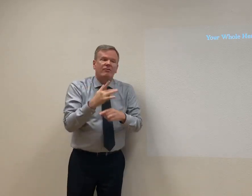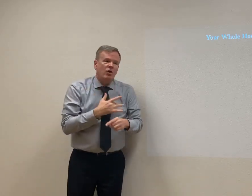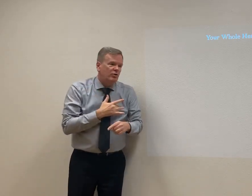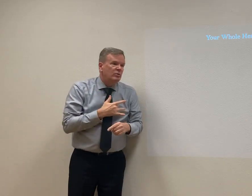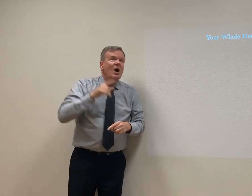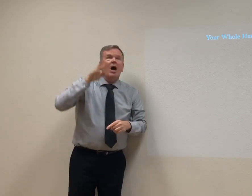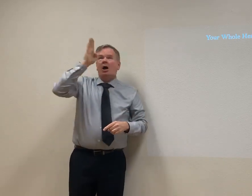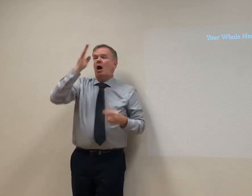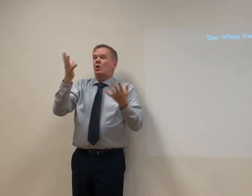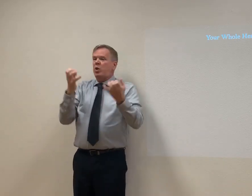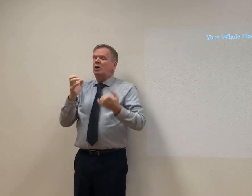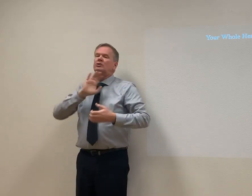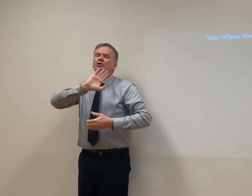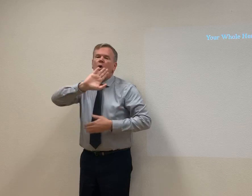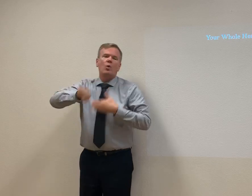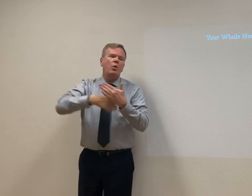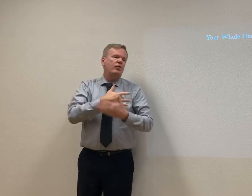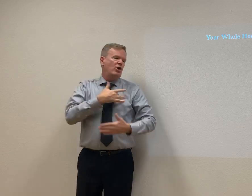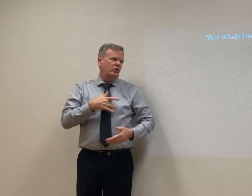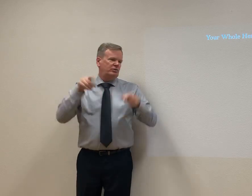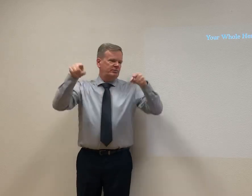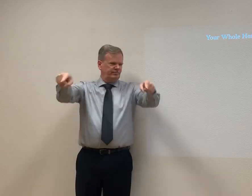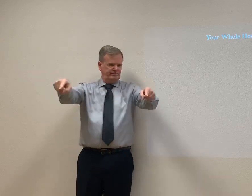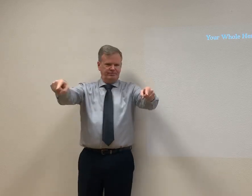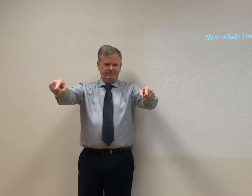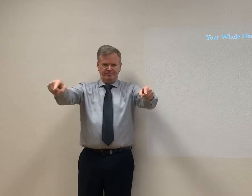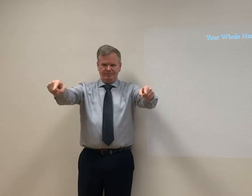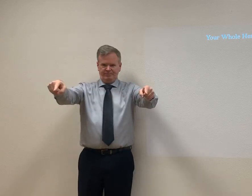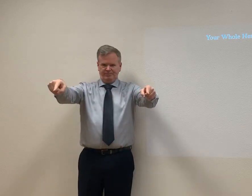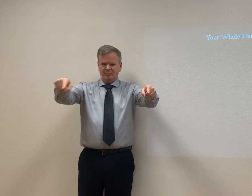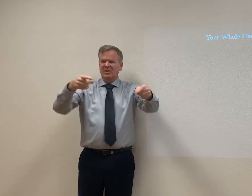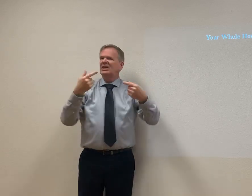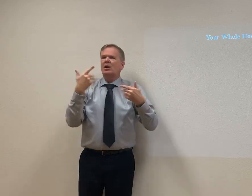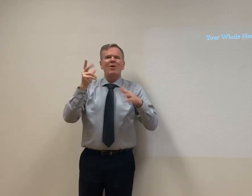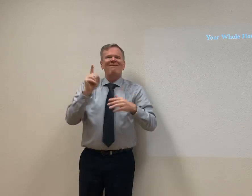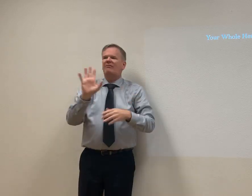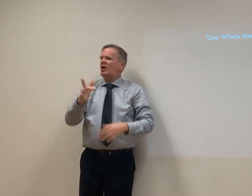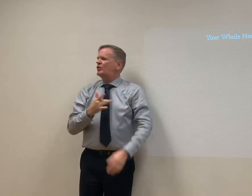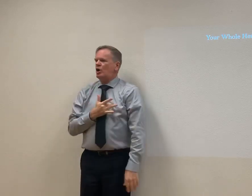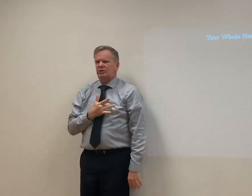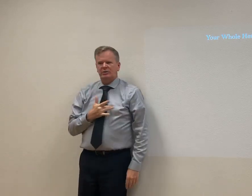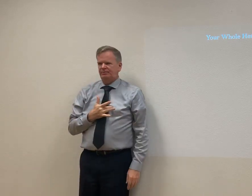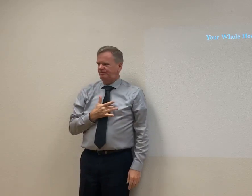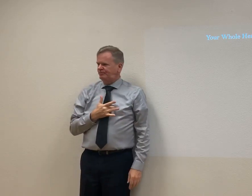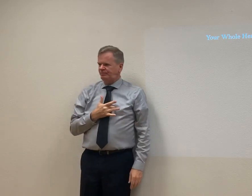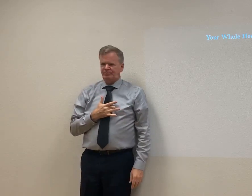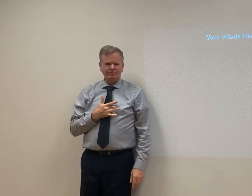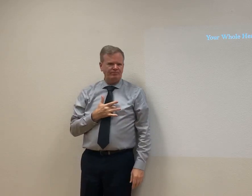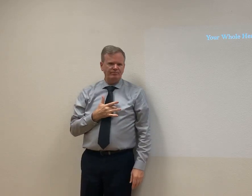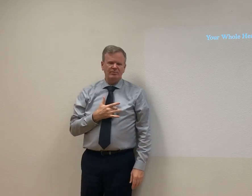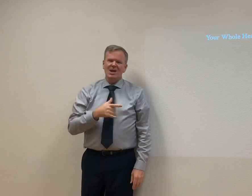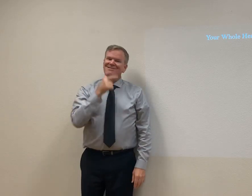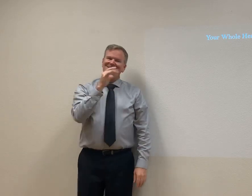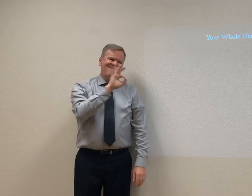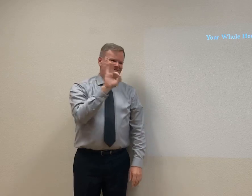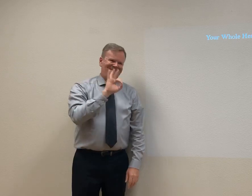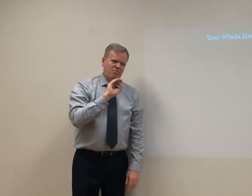Not just half of your heart. God wants your whole heart. He doesn't want half of it. He doesn't want a portion of it. Not